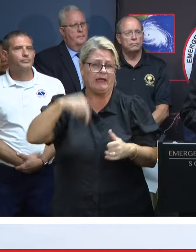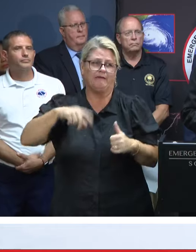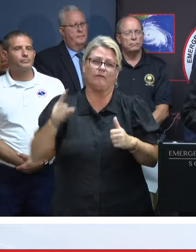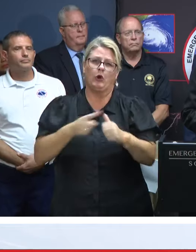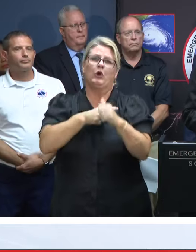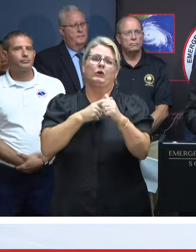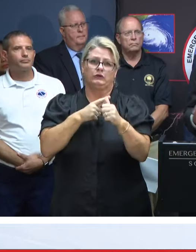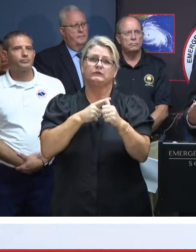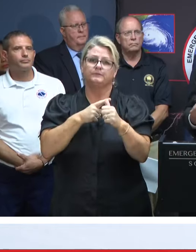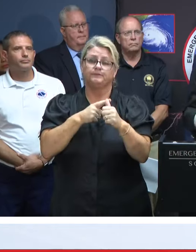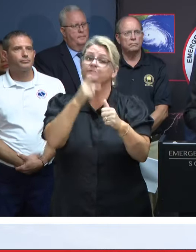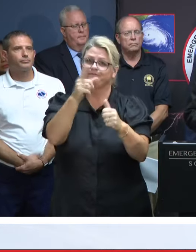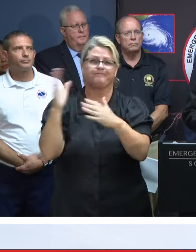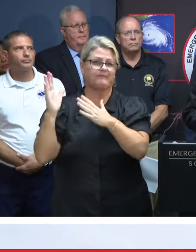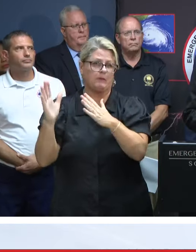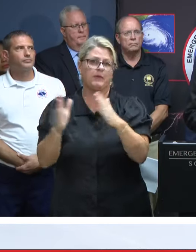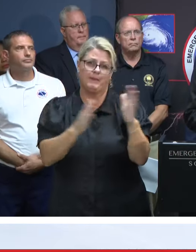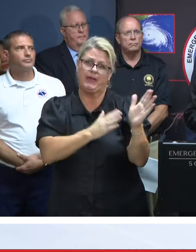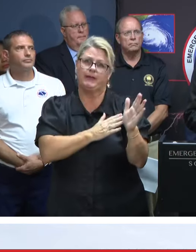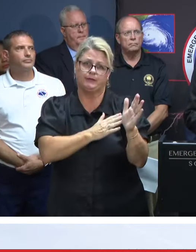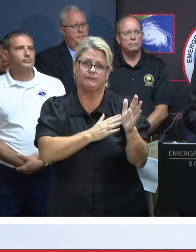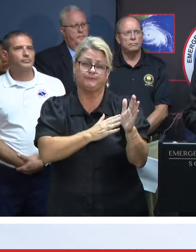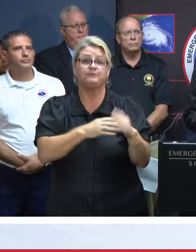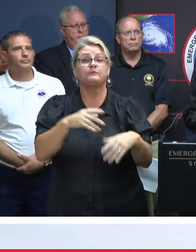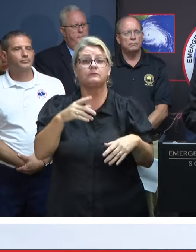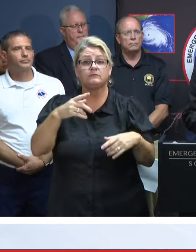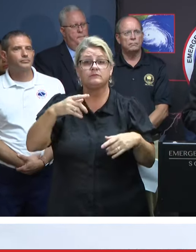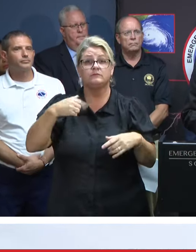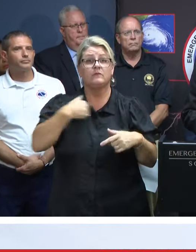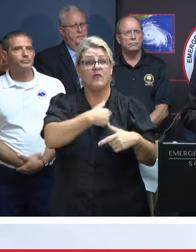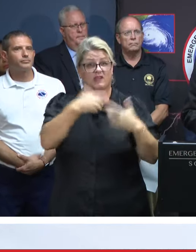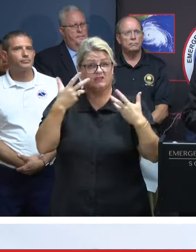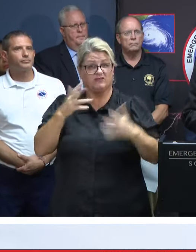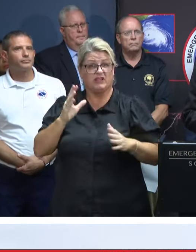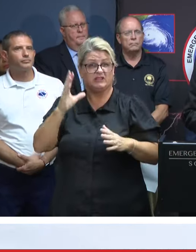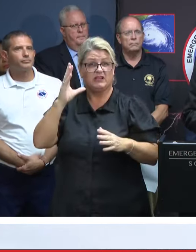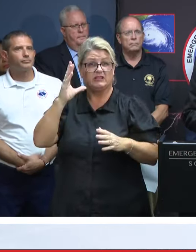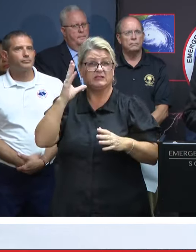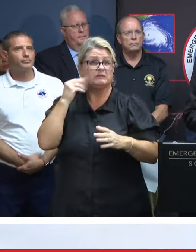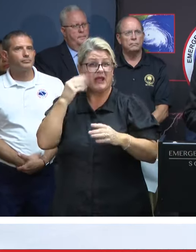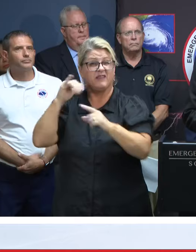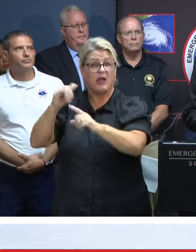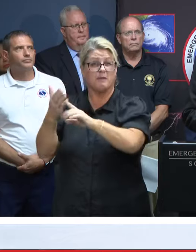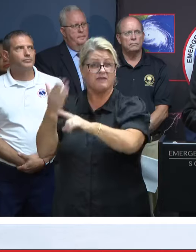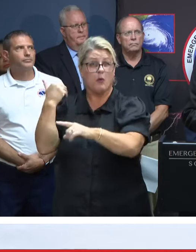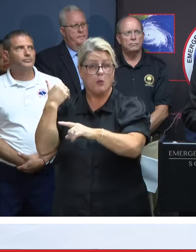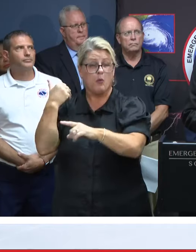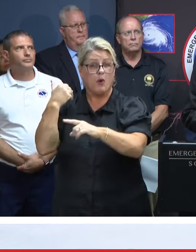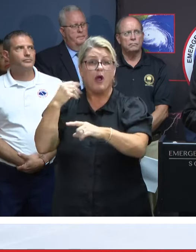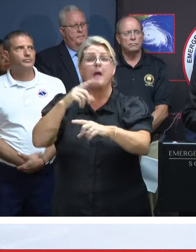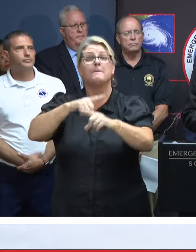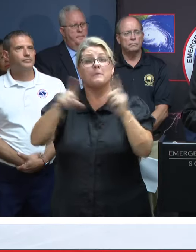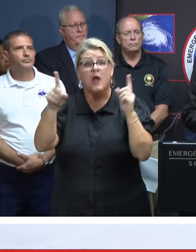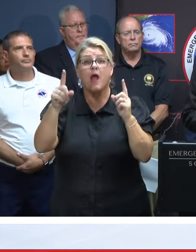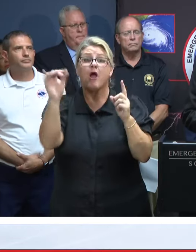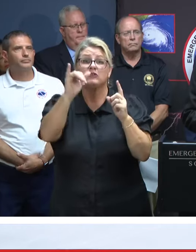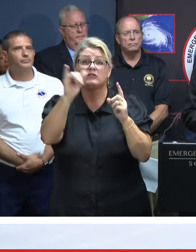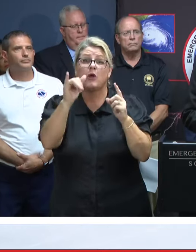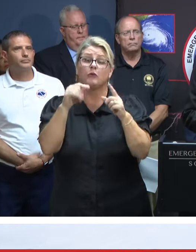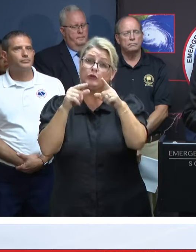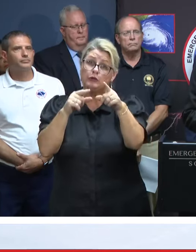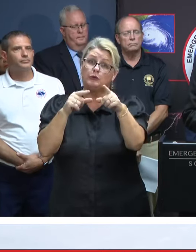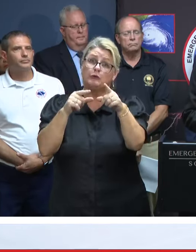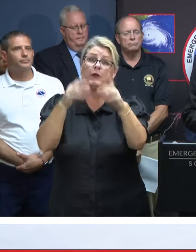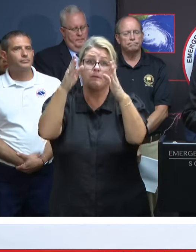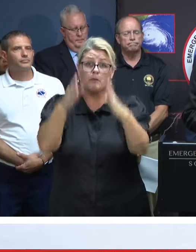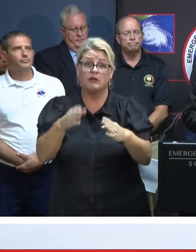prepared. And that means not only those of us that have involved in these services, but also that the everyday citizen out